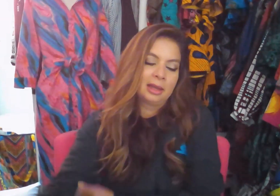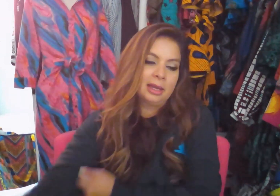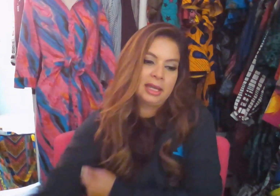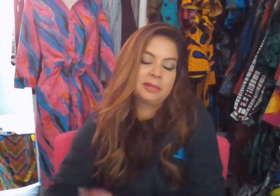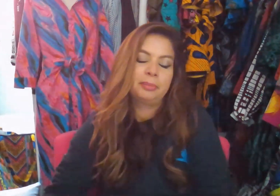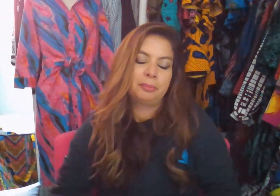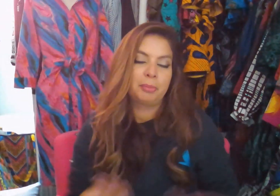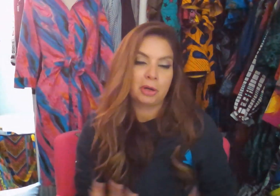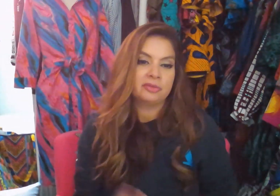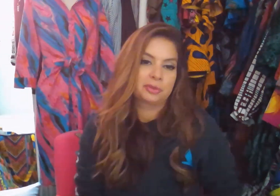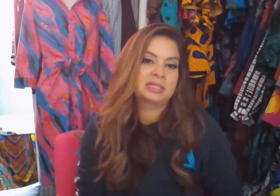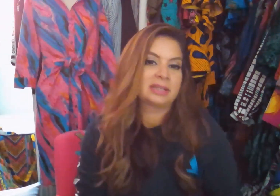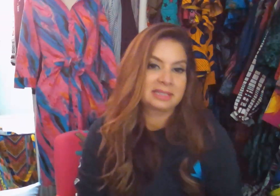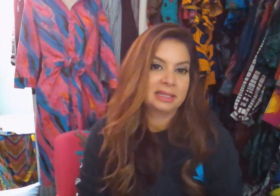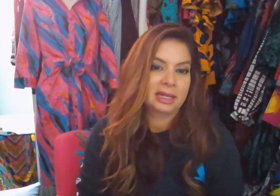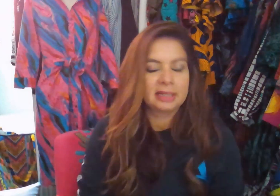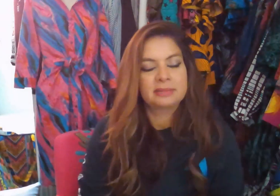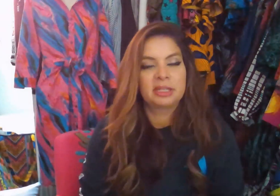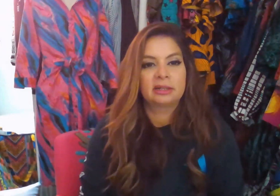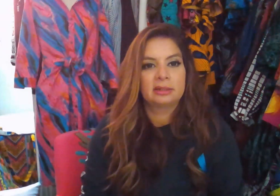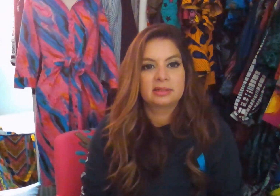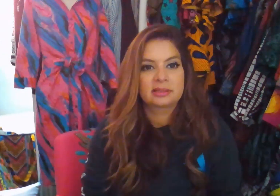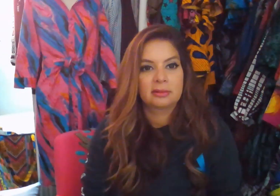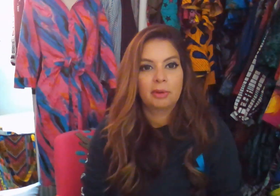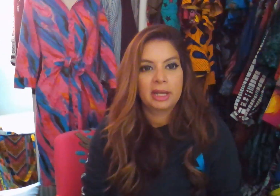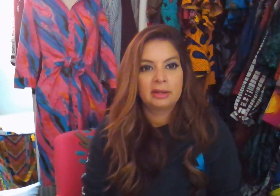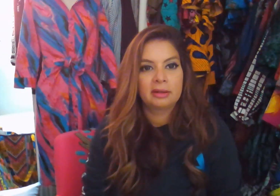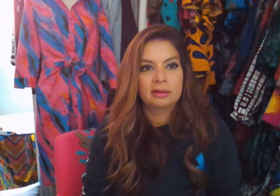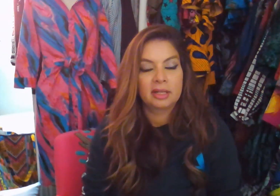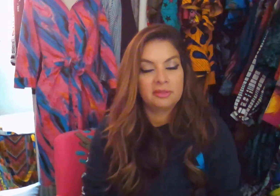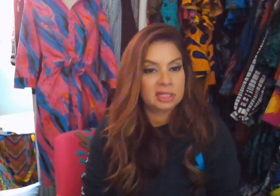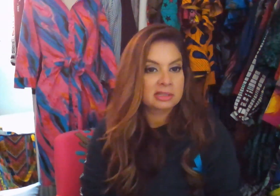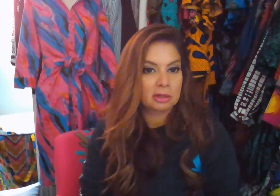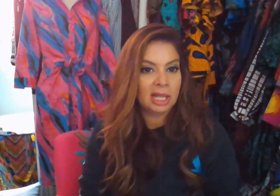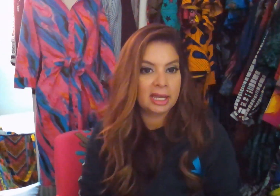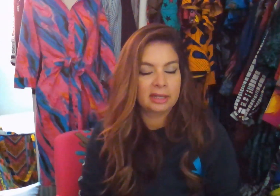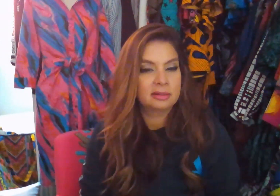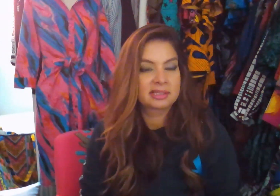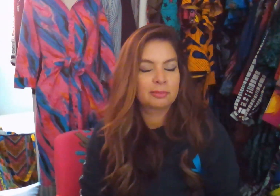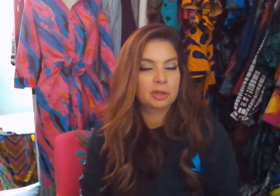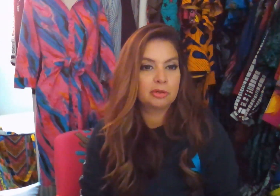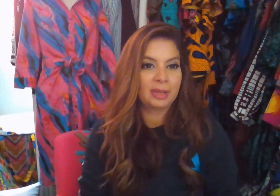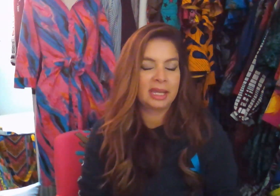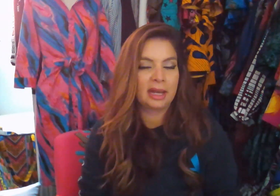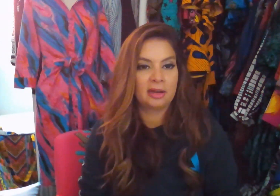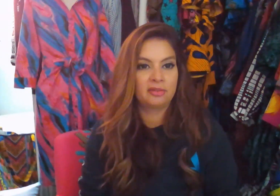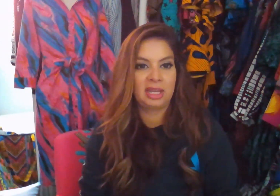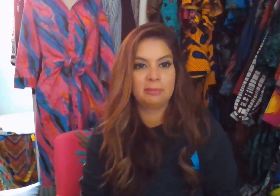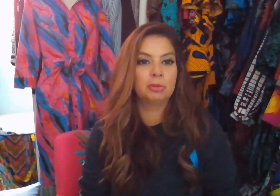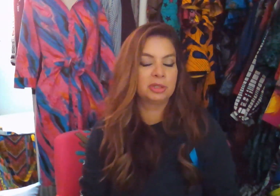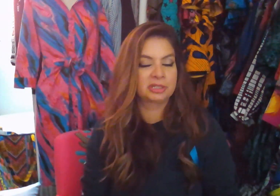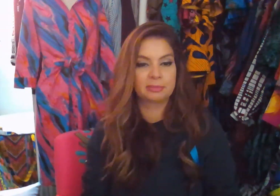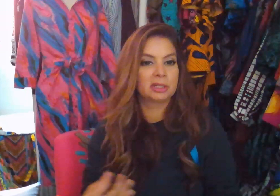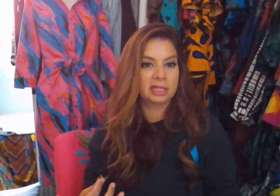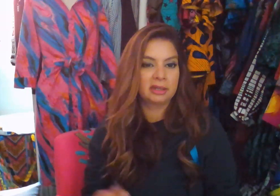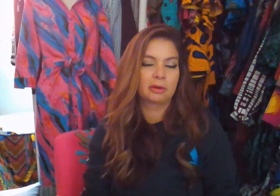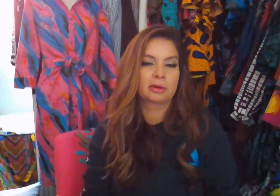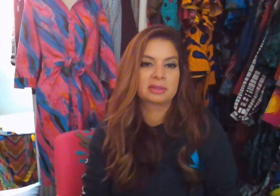And part of the reason I say that is because when an event is online, someone who may have a mobile disability or